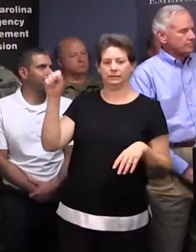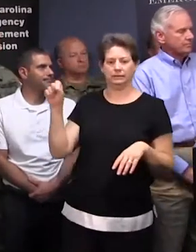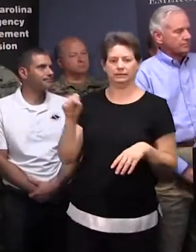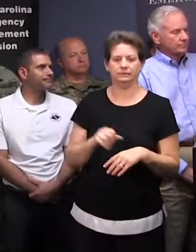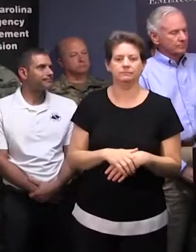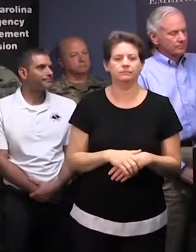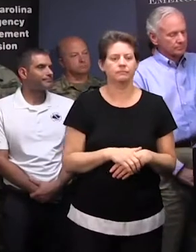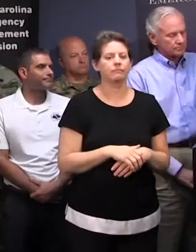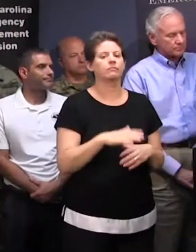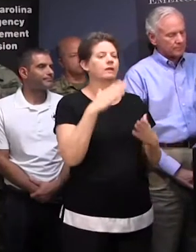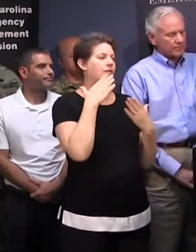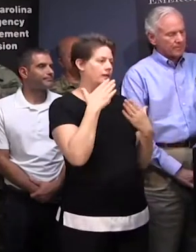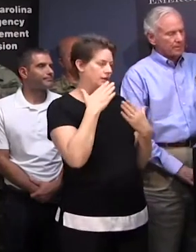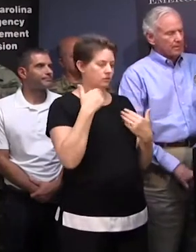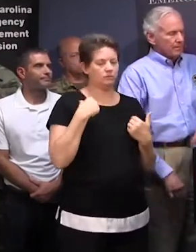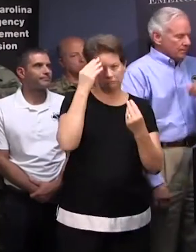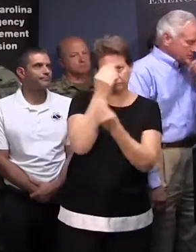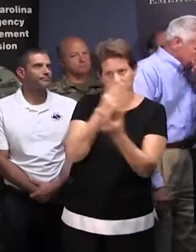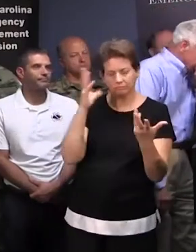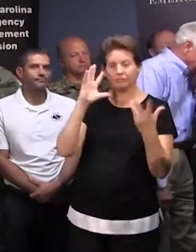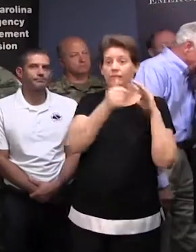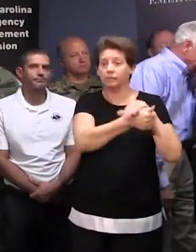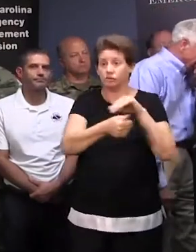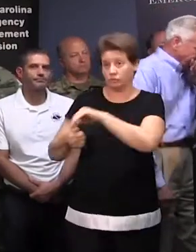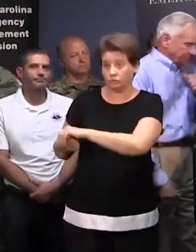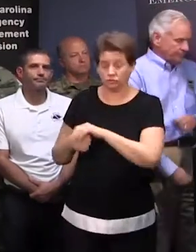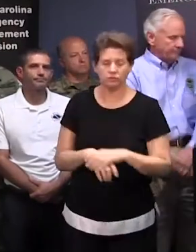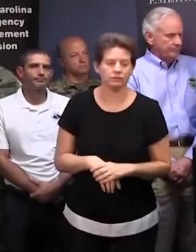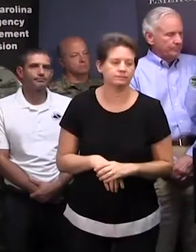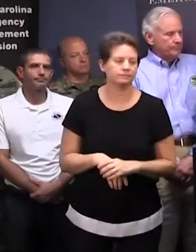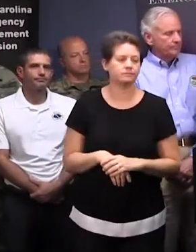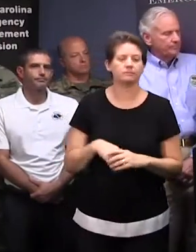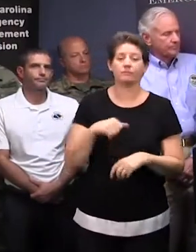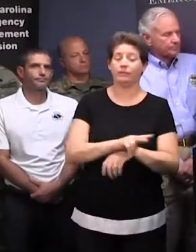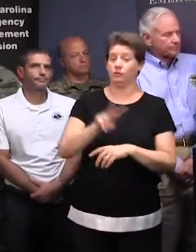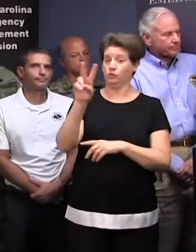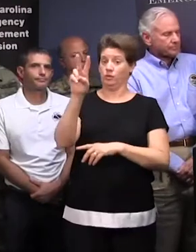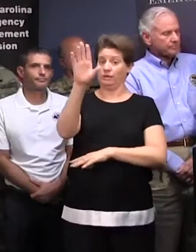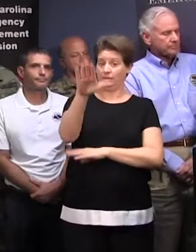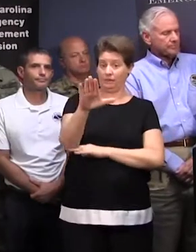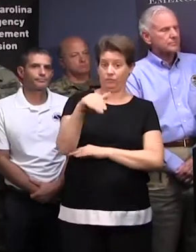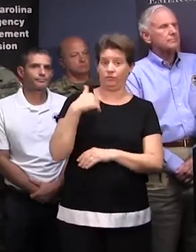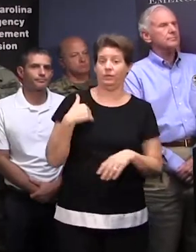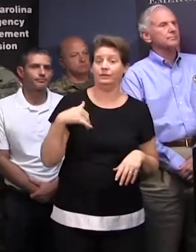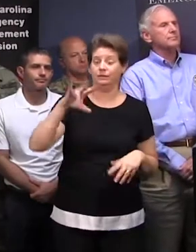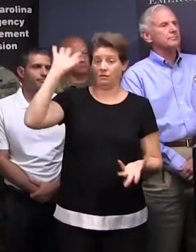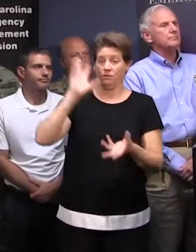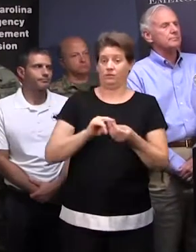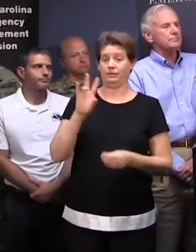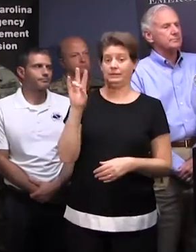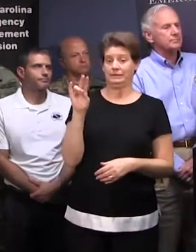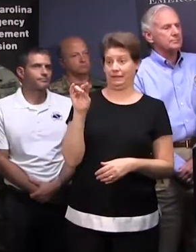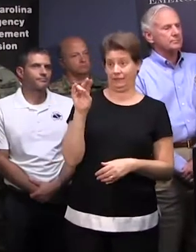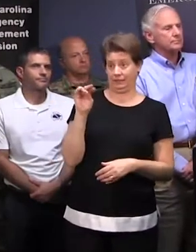Thank you, Governor. I'd like to give an update on the sheltering situation. As of 2 p.m. today, we had 70 total shelters